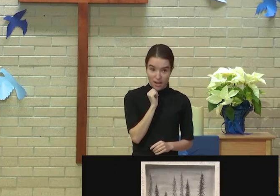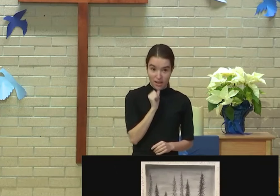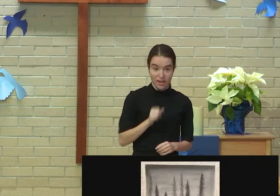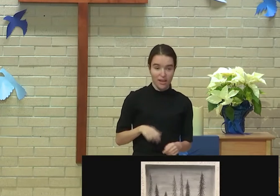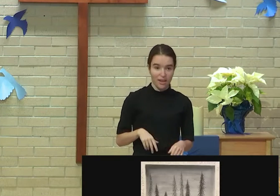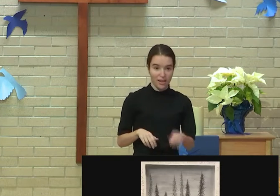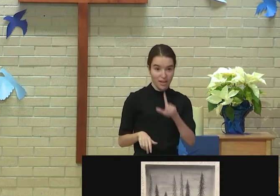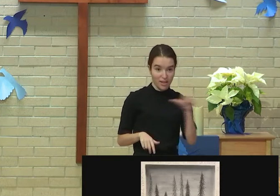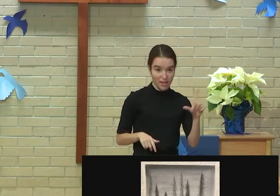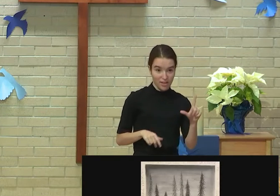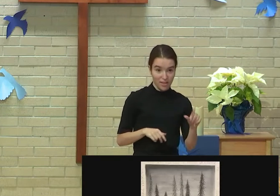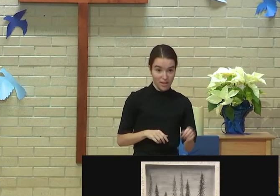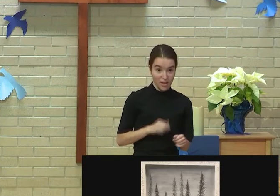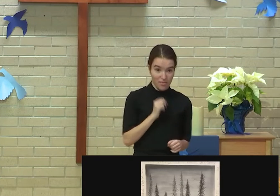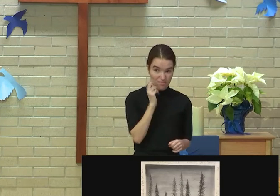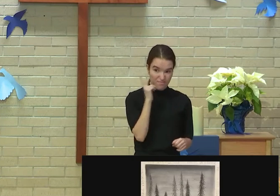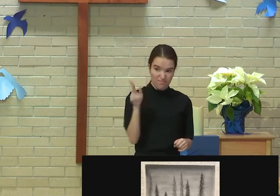right.